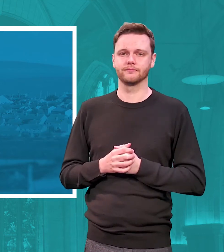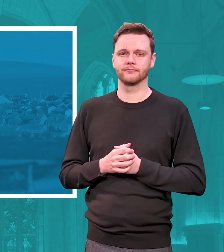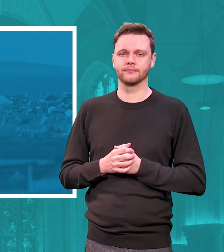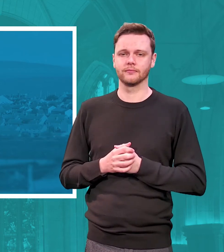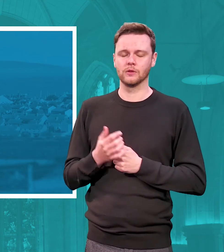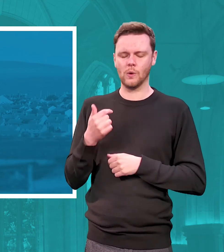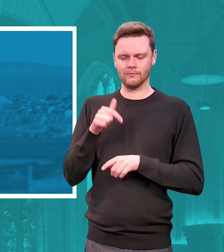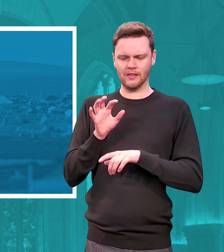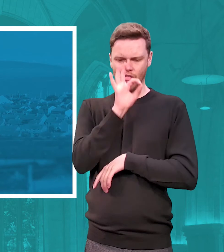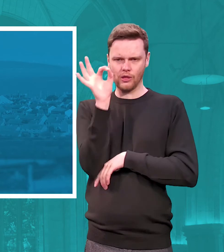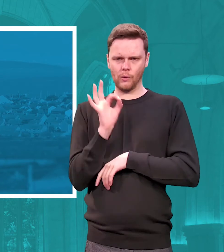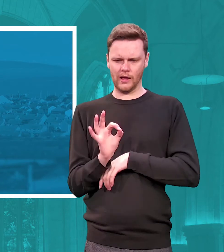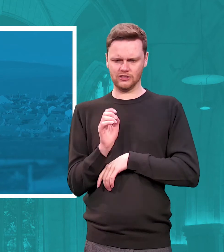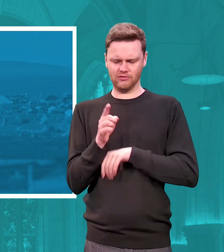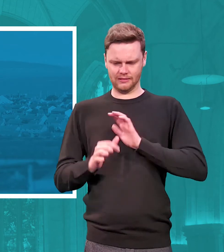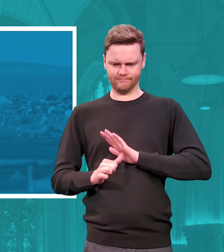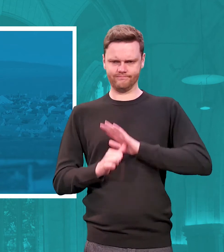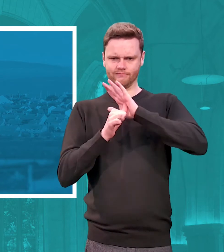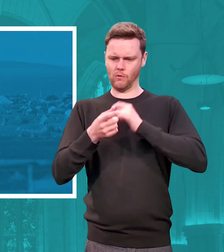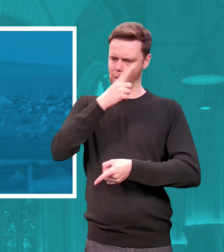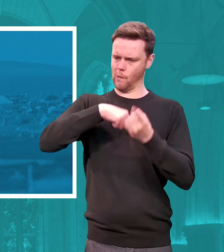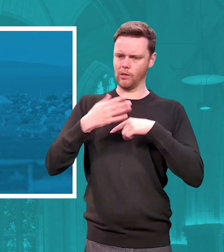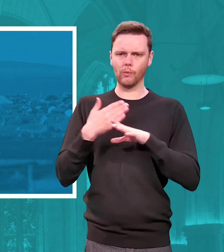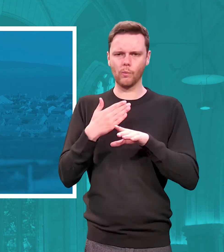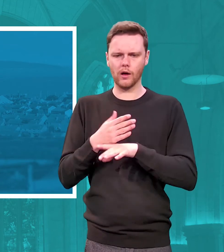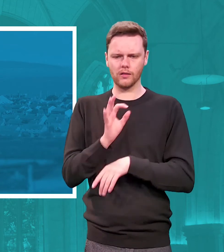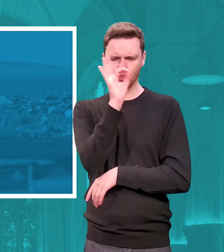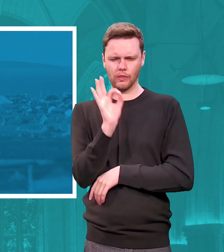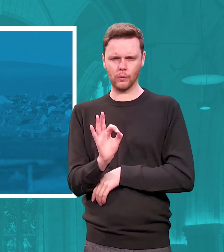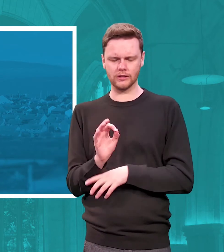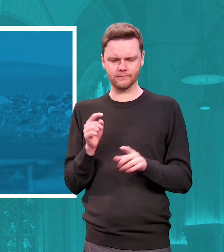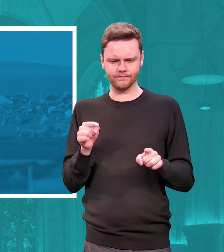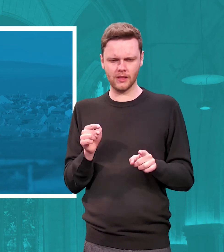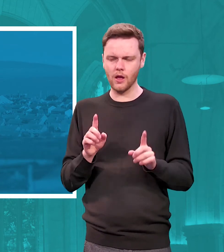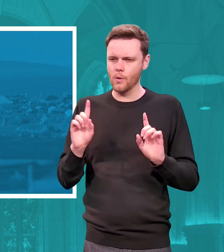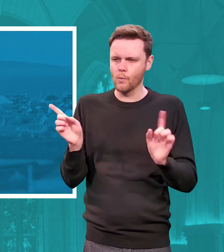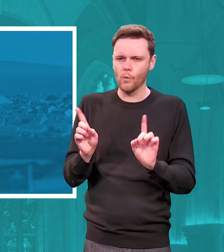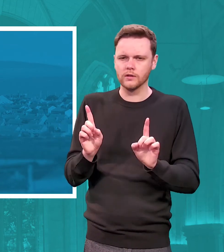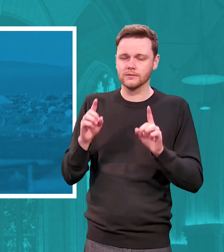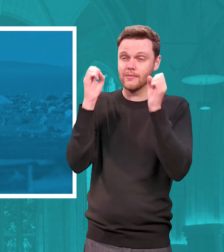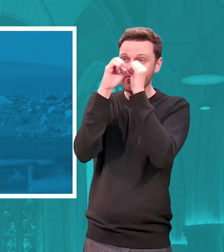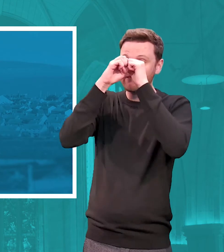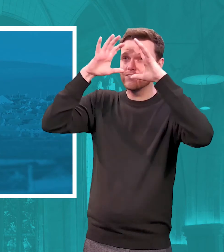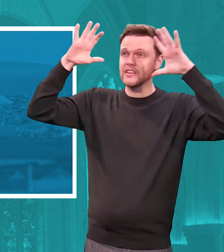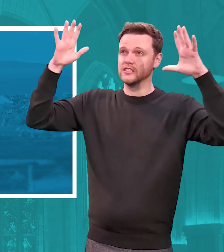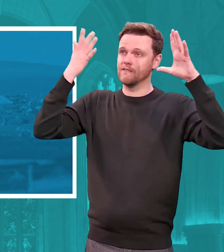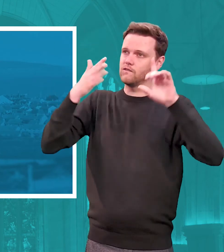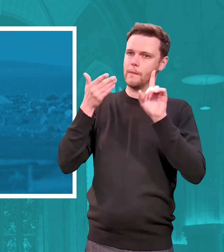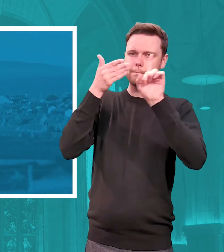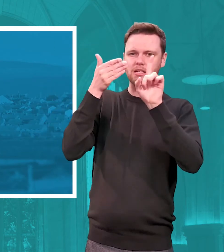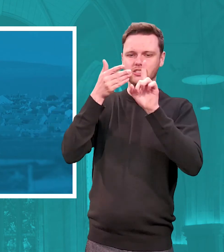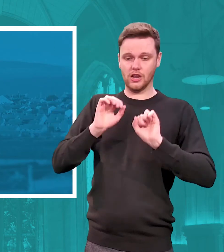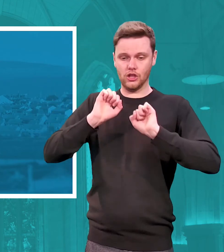that underpins everything we do what is the vision for mission in your